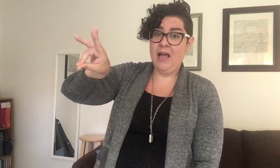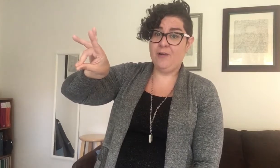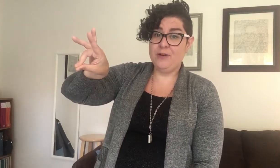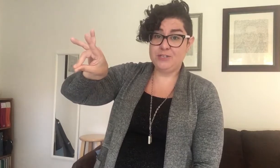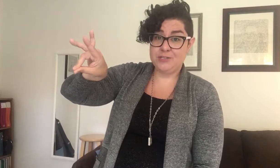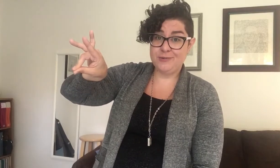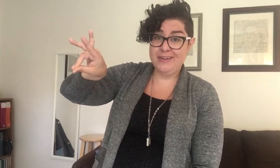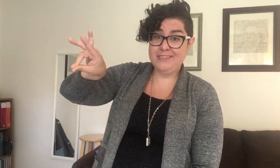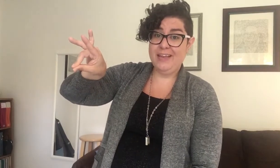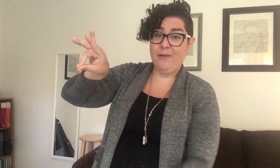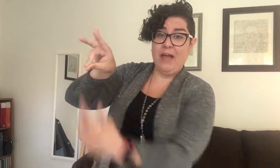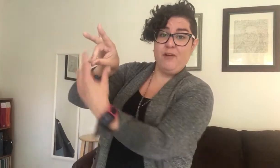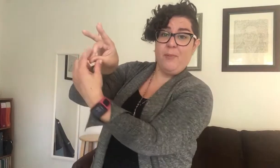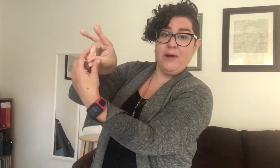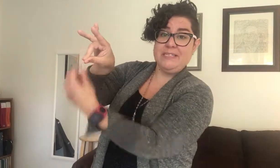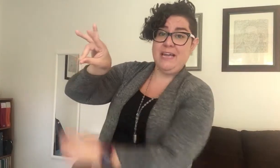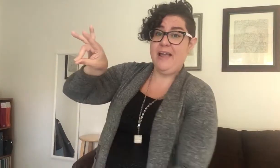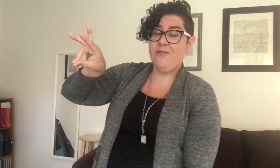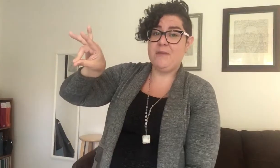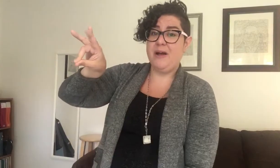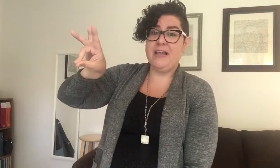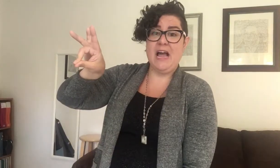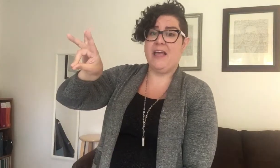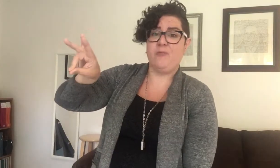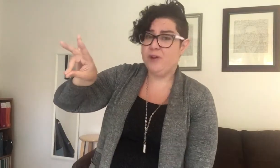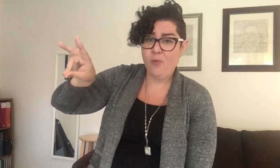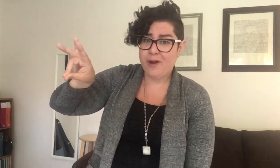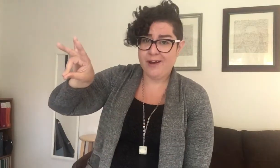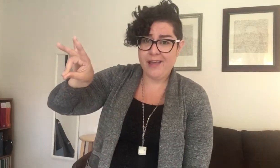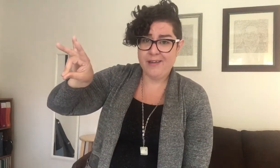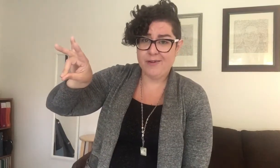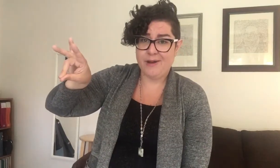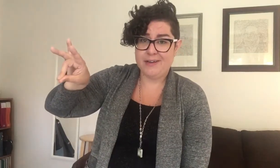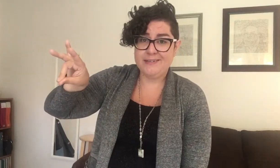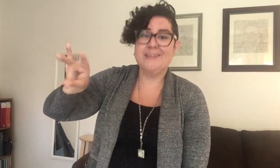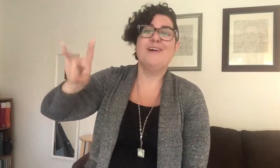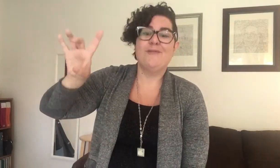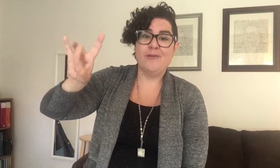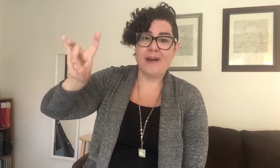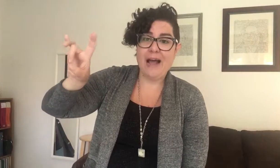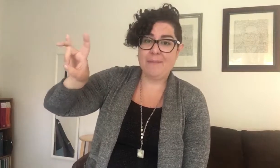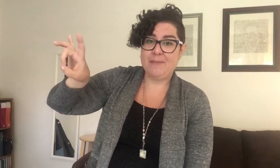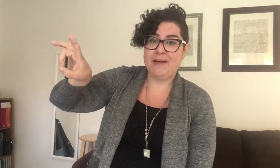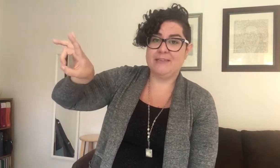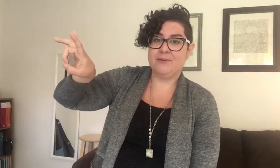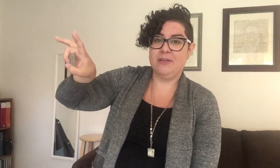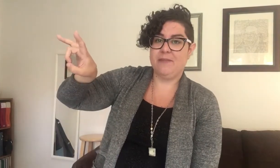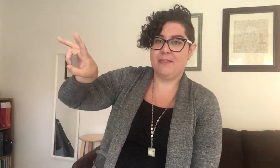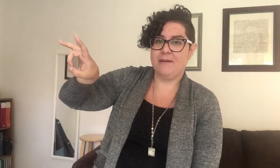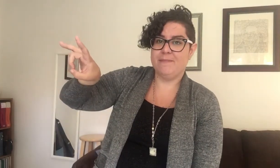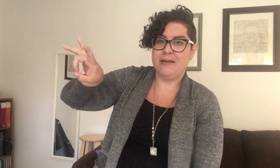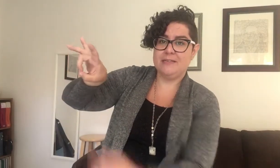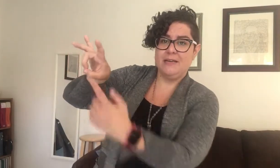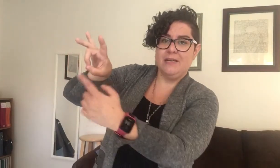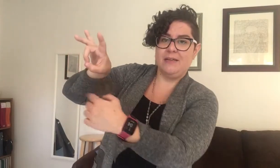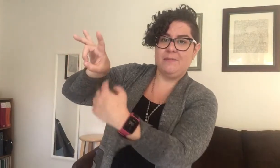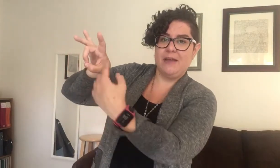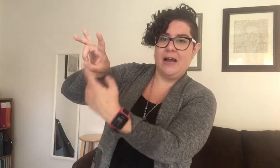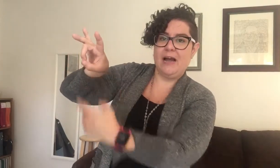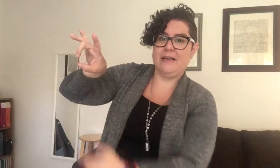We're squeezing and we have a pointy angry bunny eye and we don't want any angry bunnies. We want a happy bunny. So keep that thumb bent, keep that eye